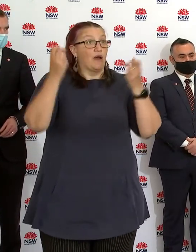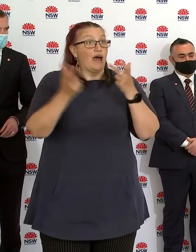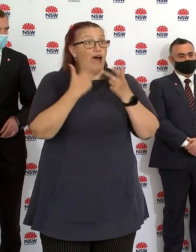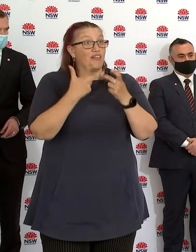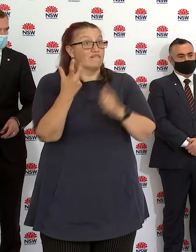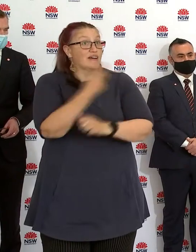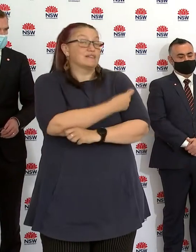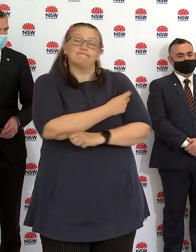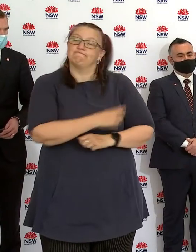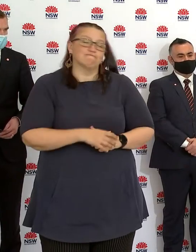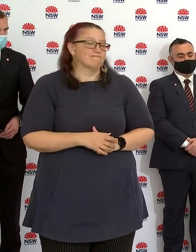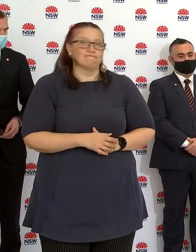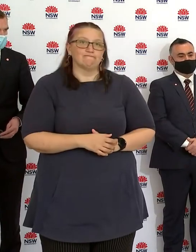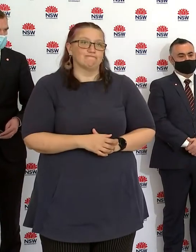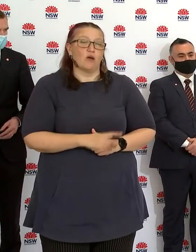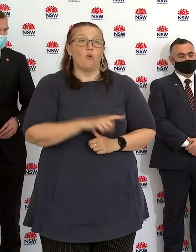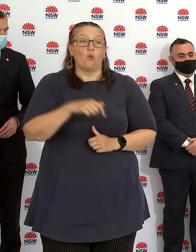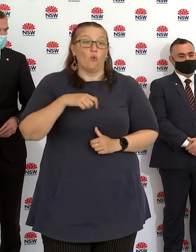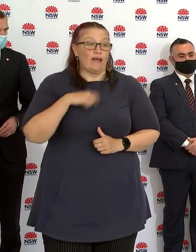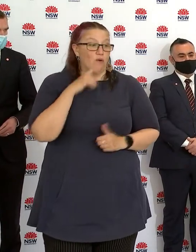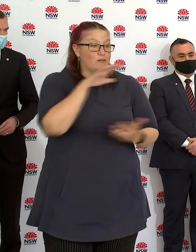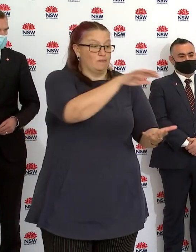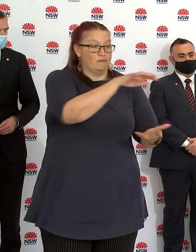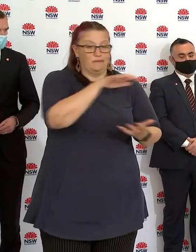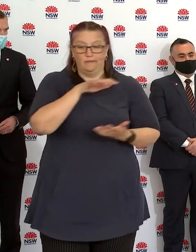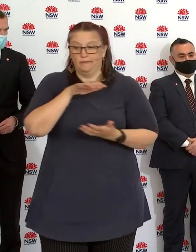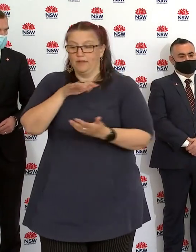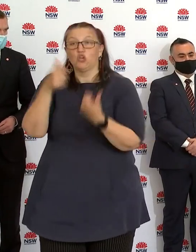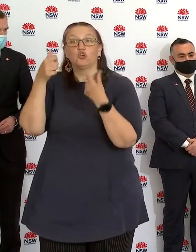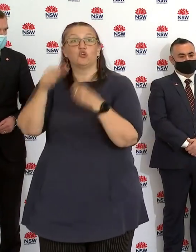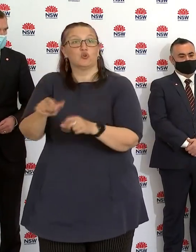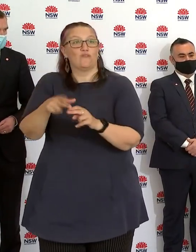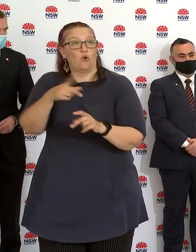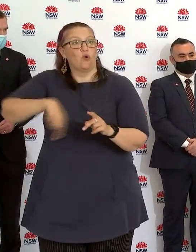government, other states or the federal government, I want to thank in advance,